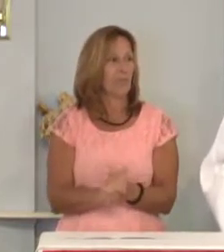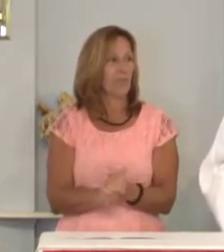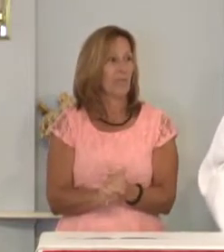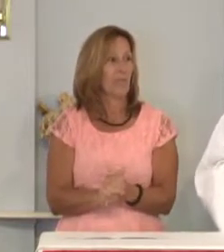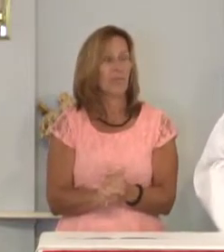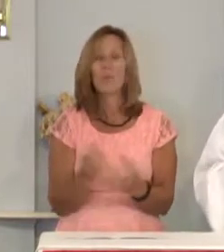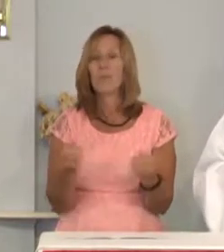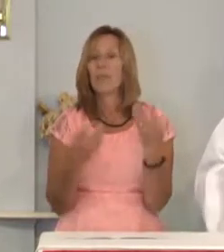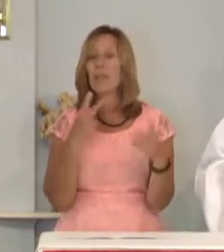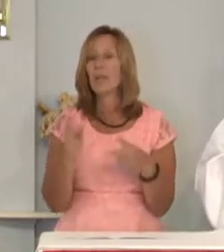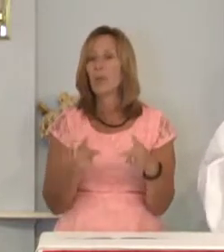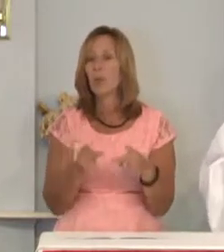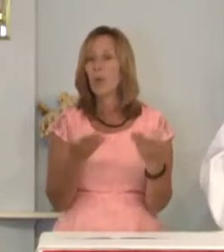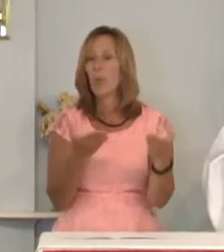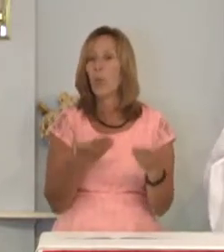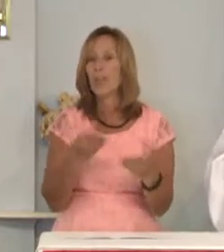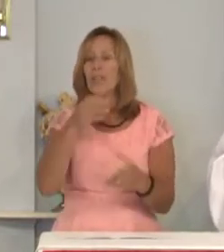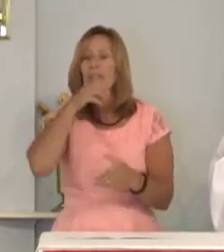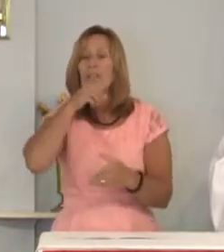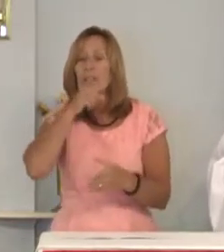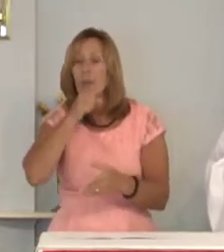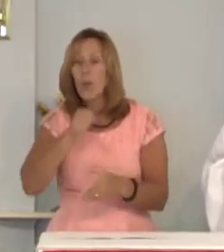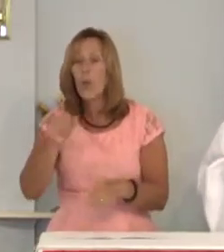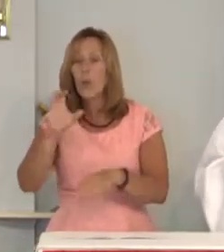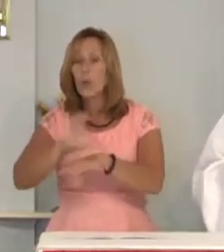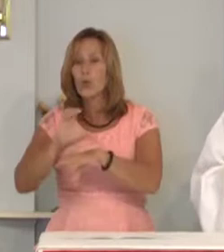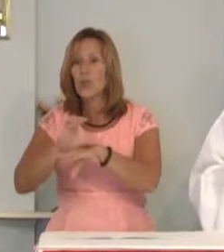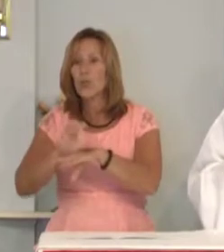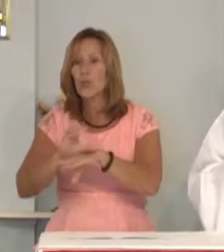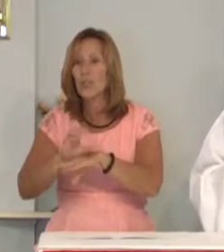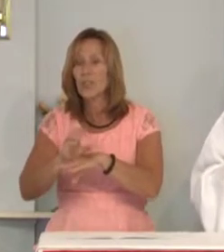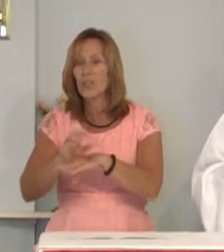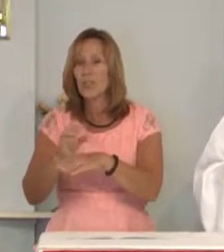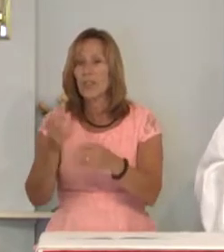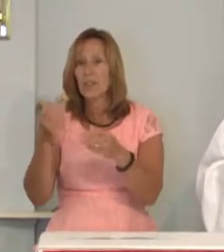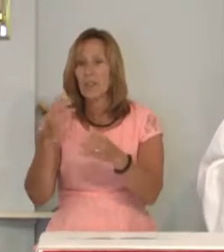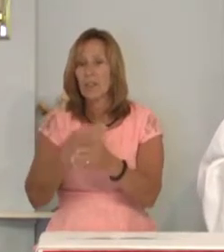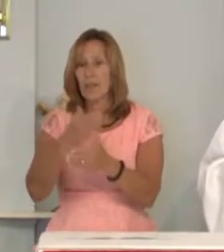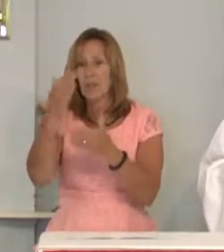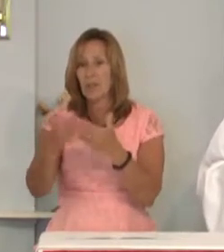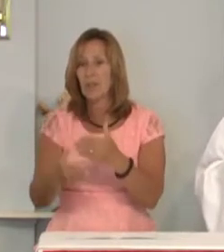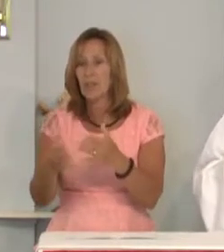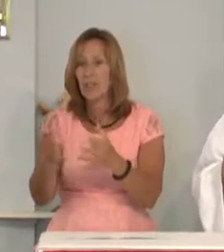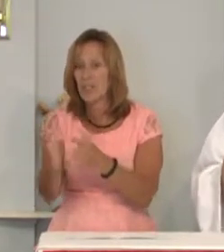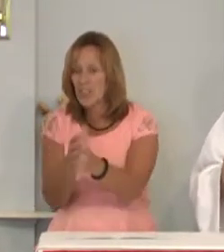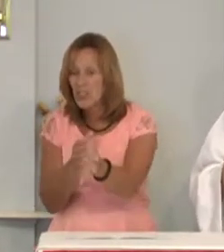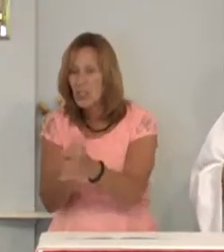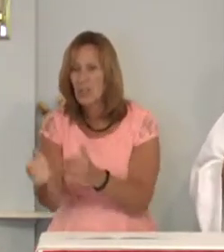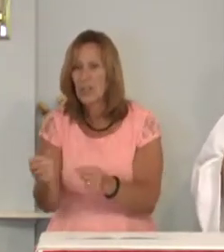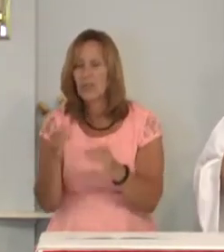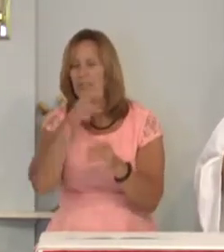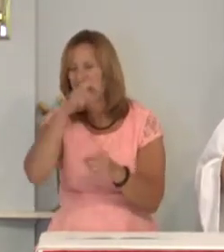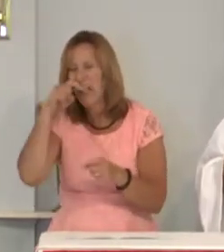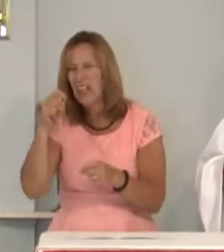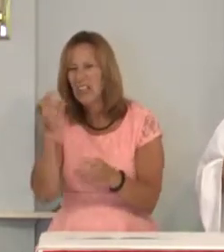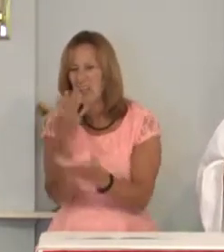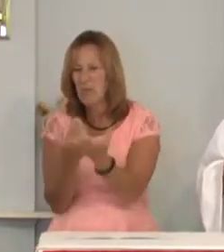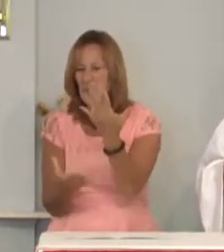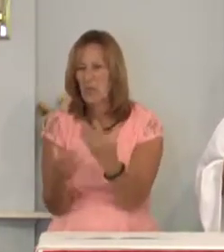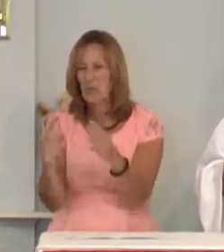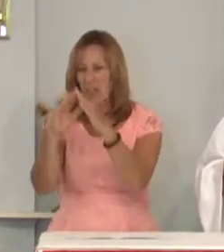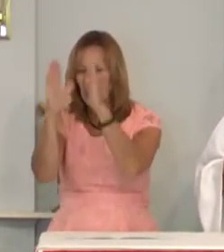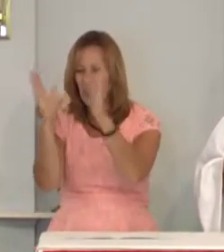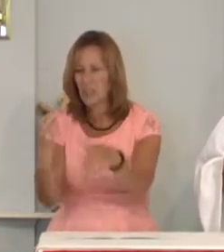many people wanted the old cathedral completely demolished. It was an ugly burned out